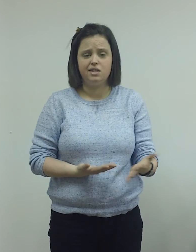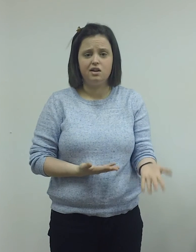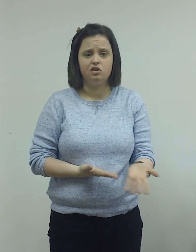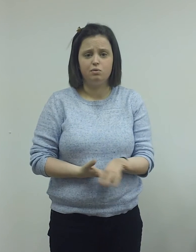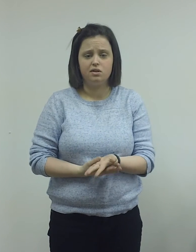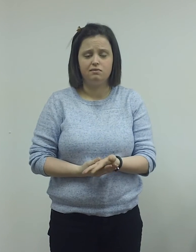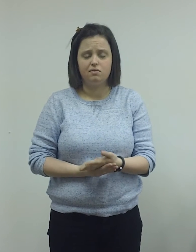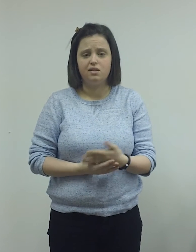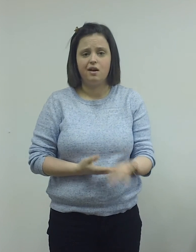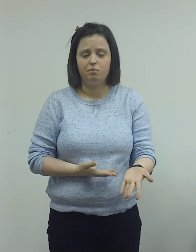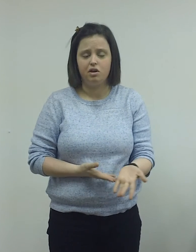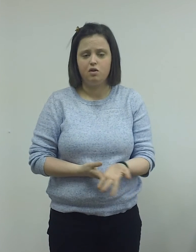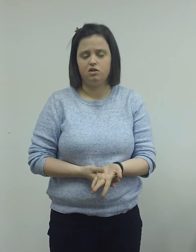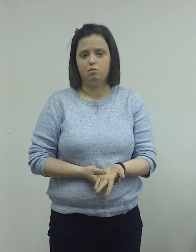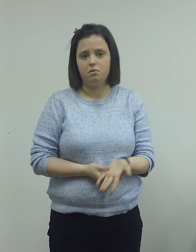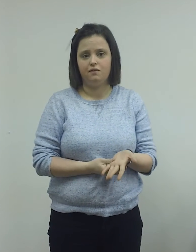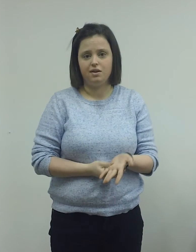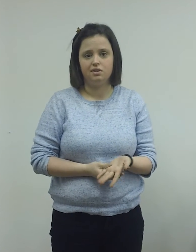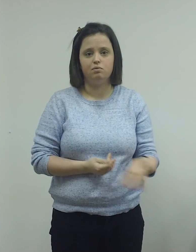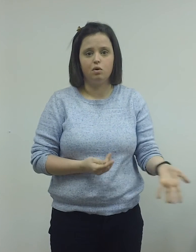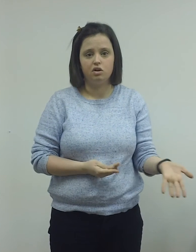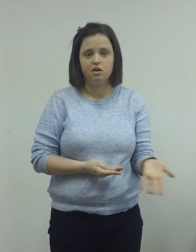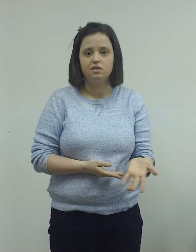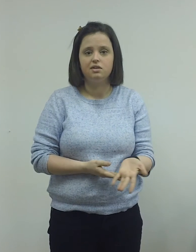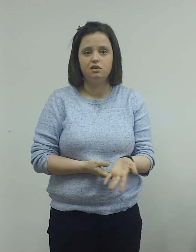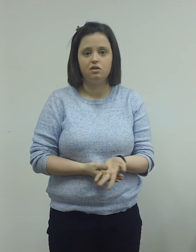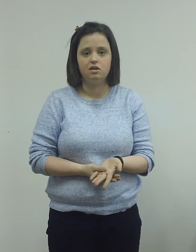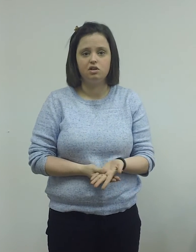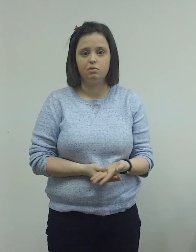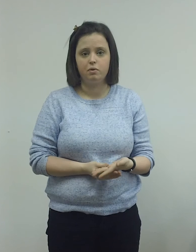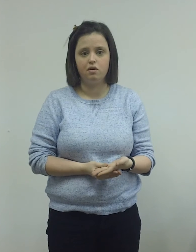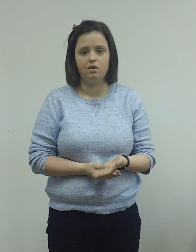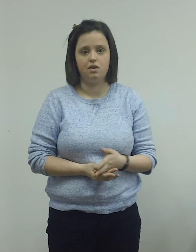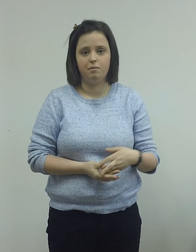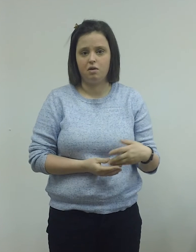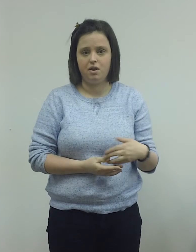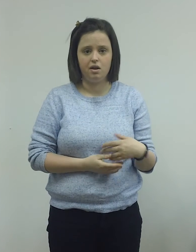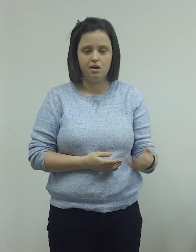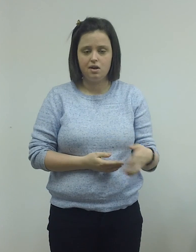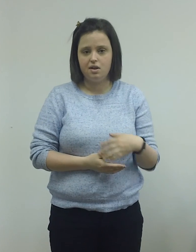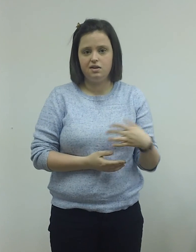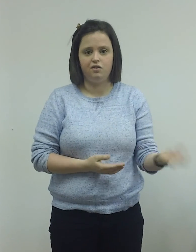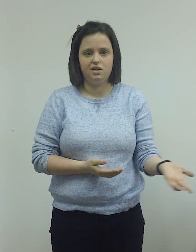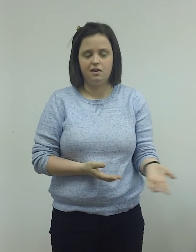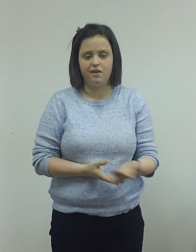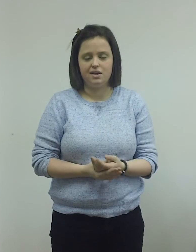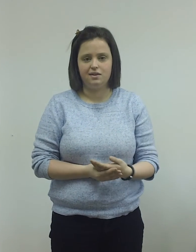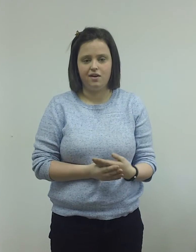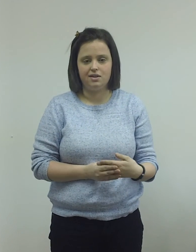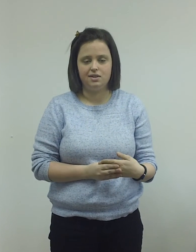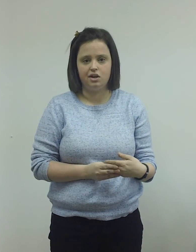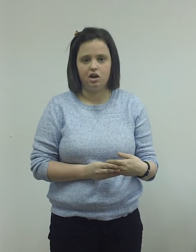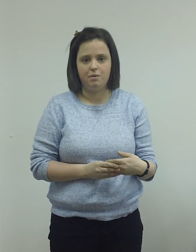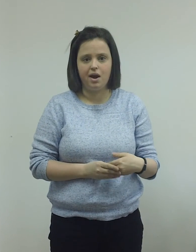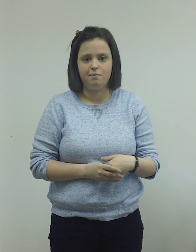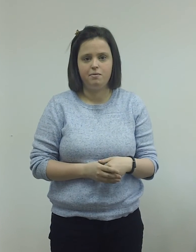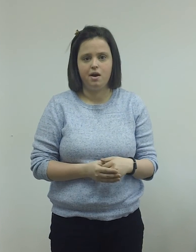to see consumers undoubtedly use their mobile devices more during the Super Bowl and upcoming different televised events that are coming up.